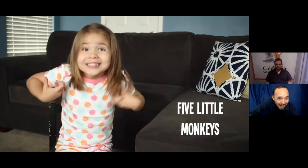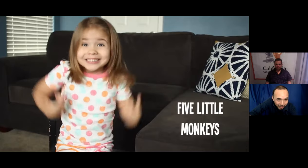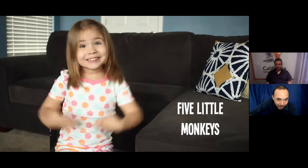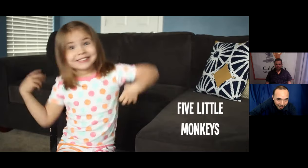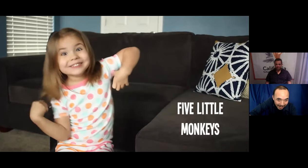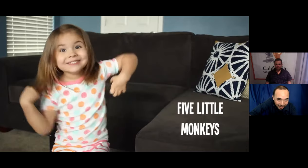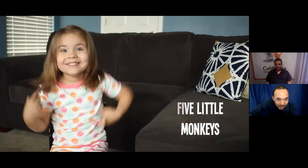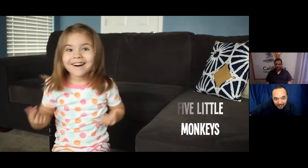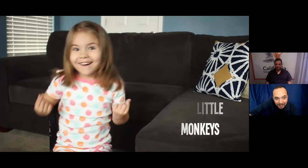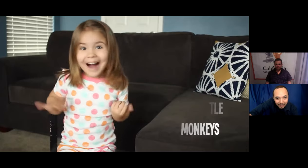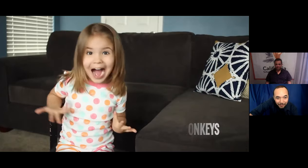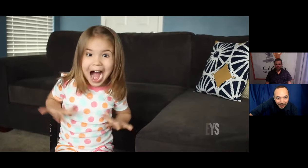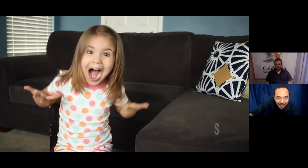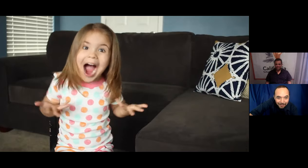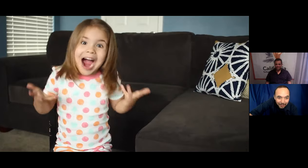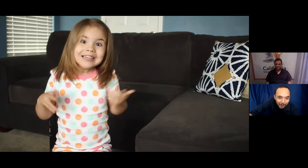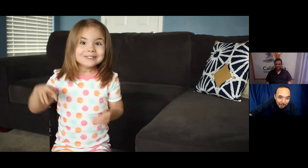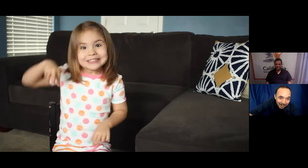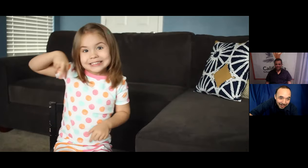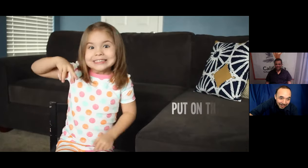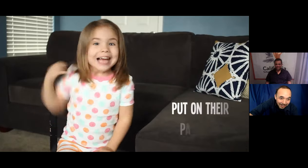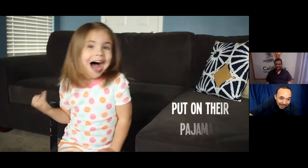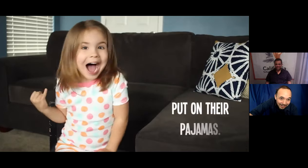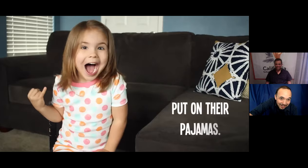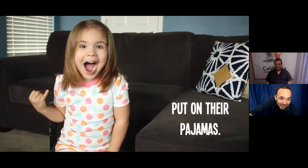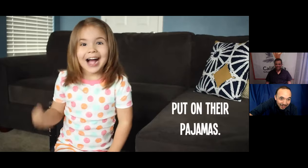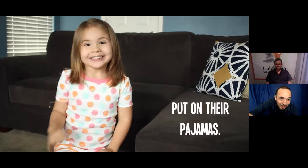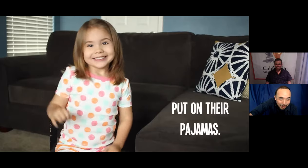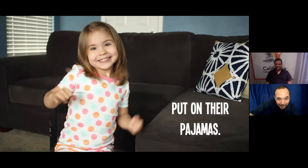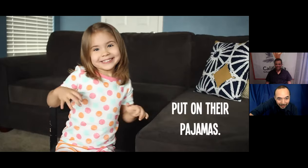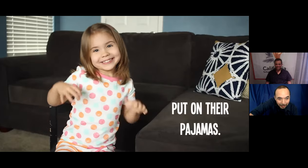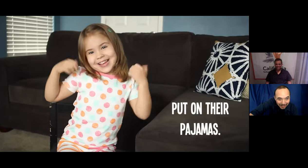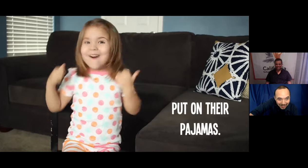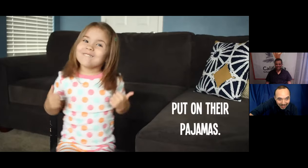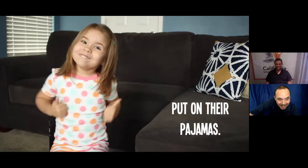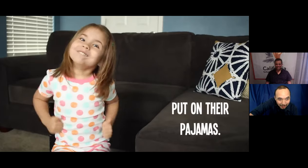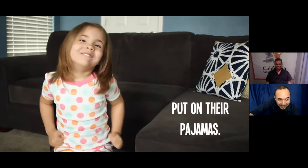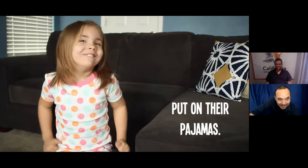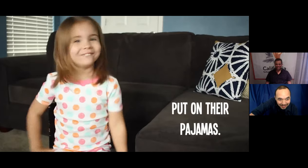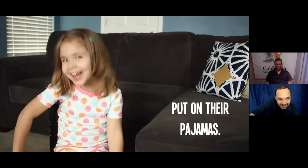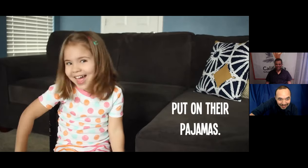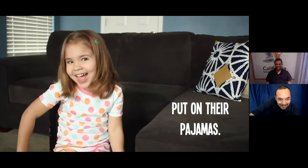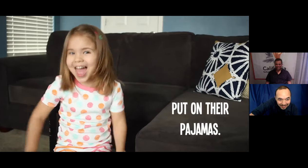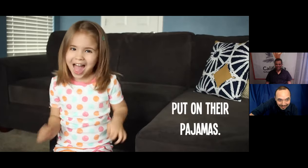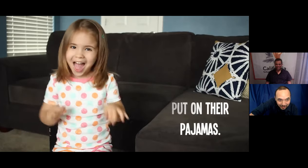And after the bath, the five little monkeys put on their pajamas.